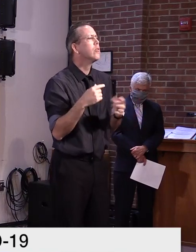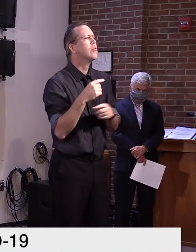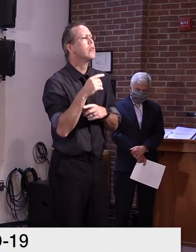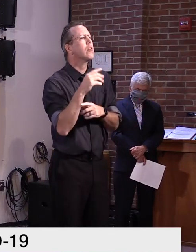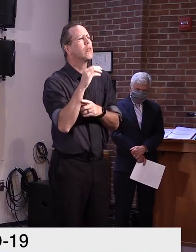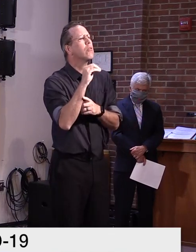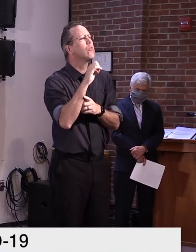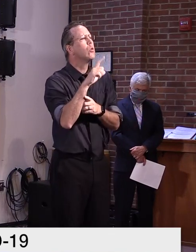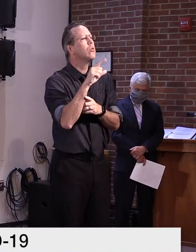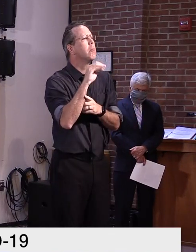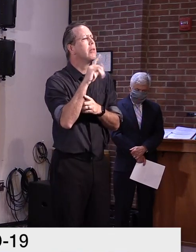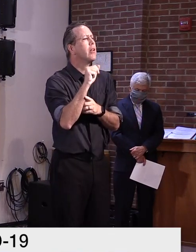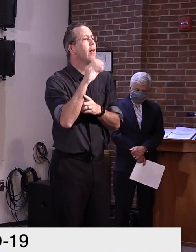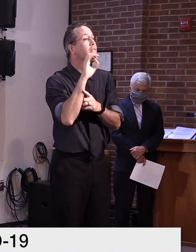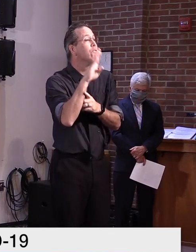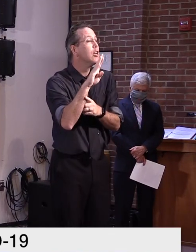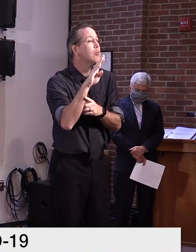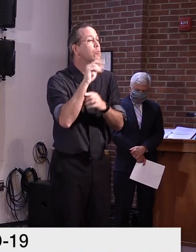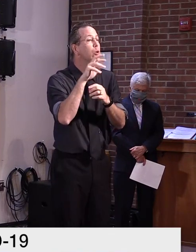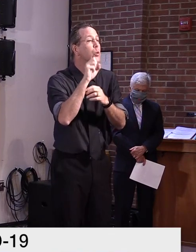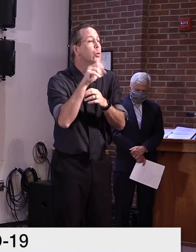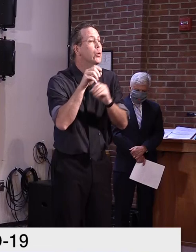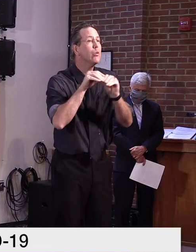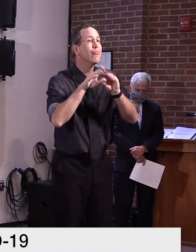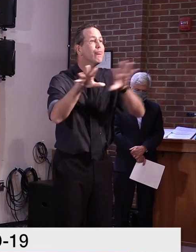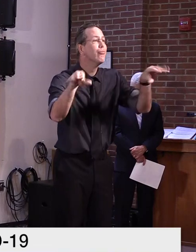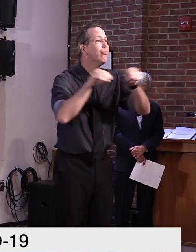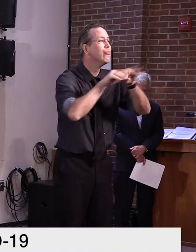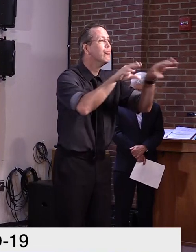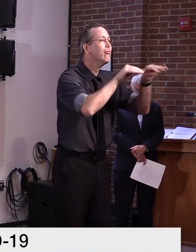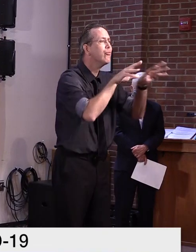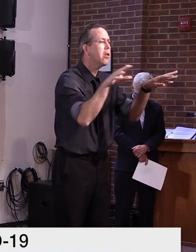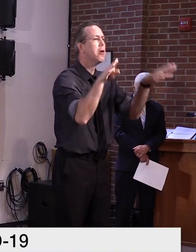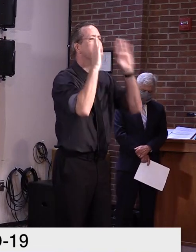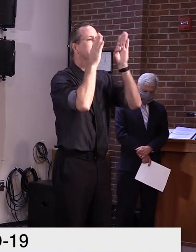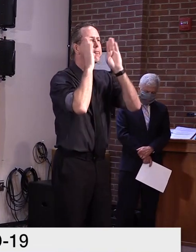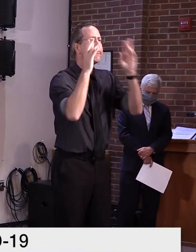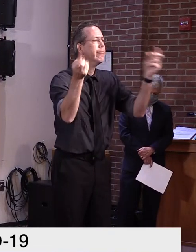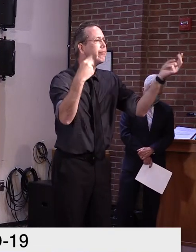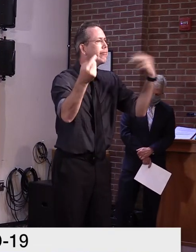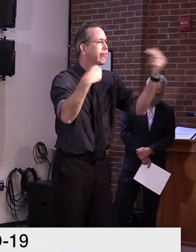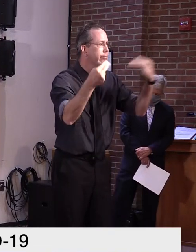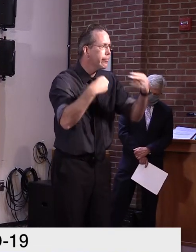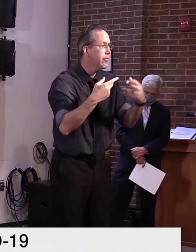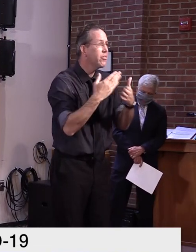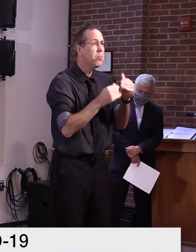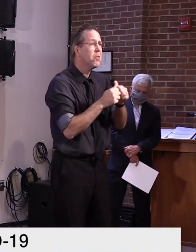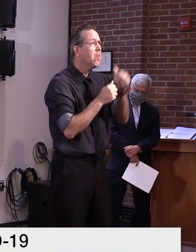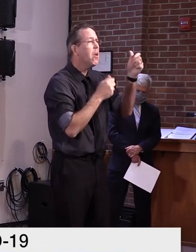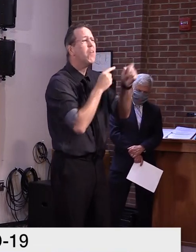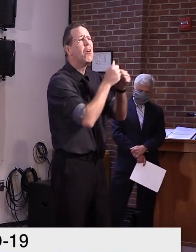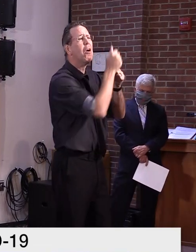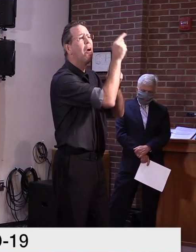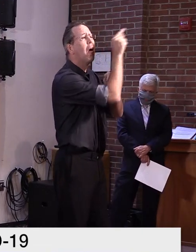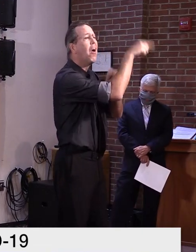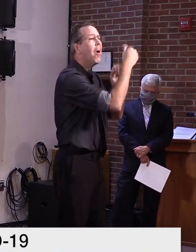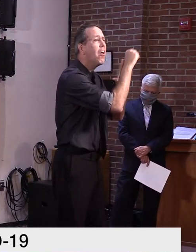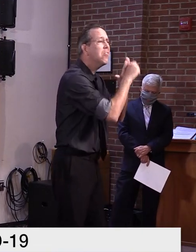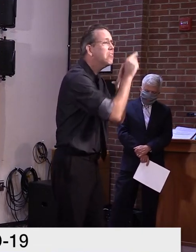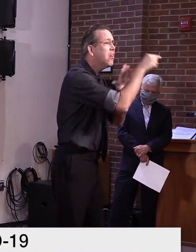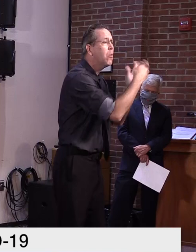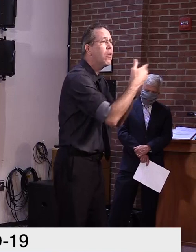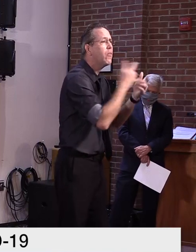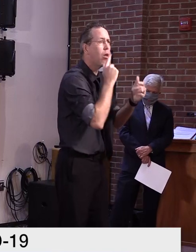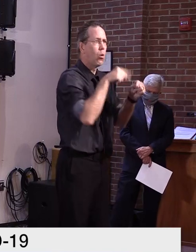and, you know, uh, we're casting the net as far and wide as possible, uh, not just for, um,